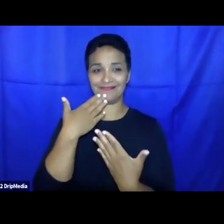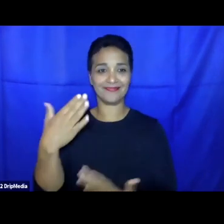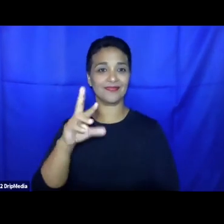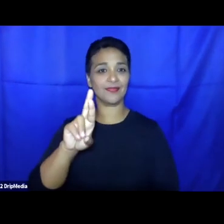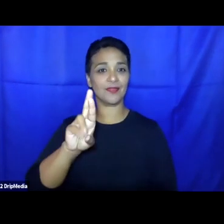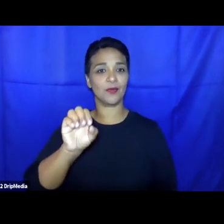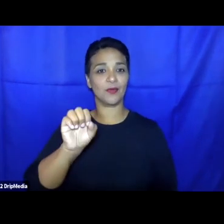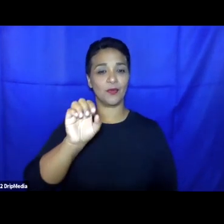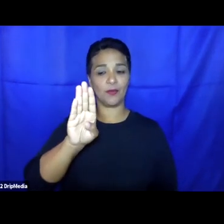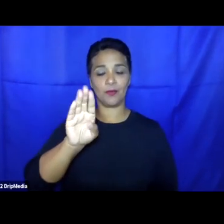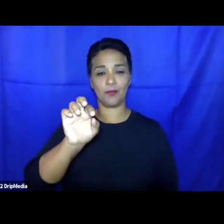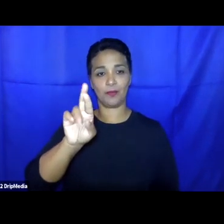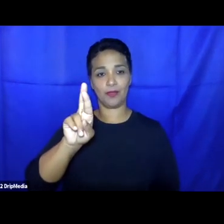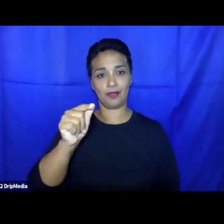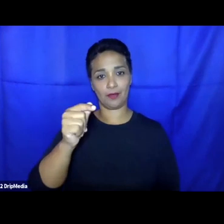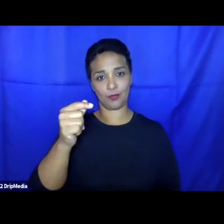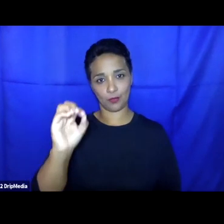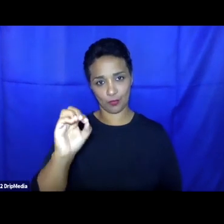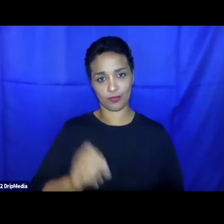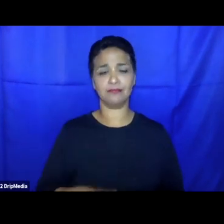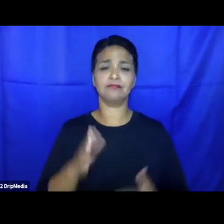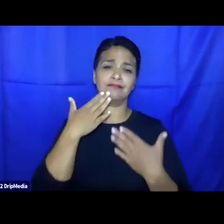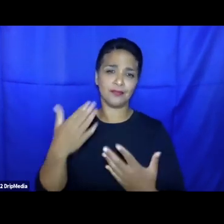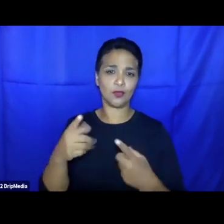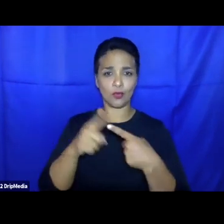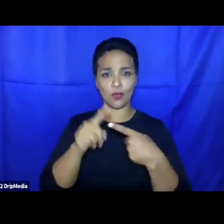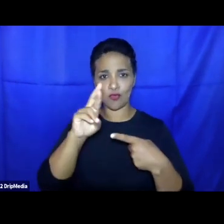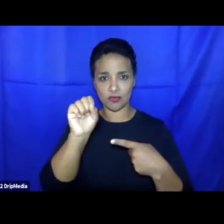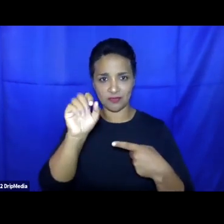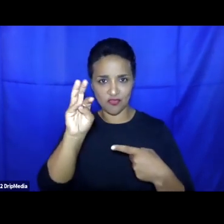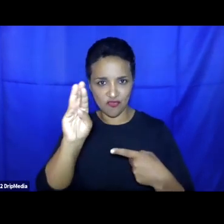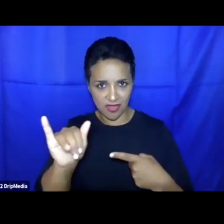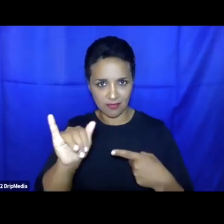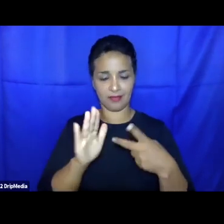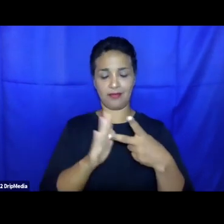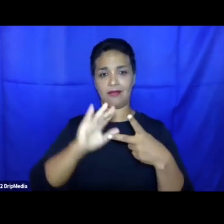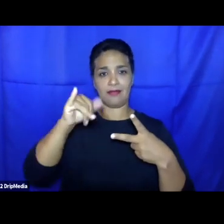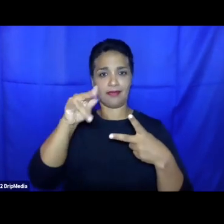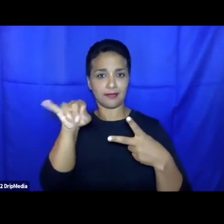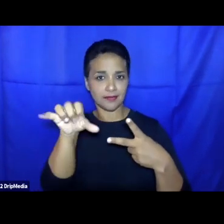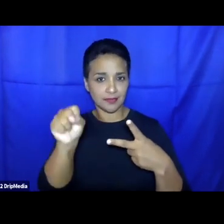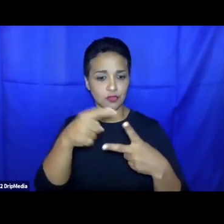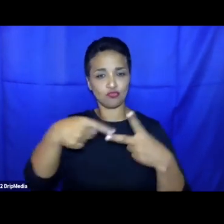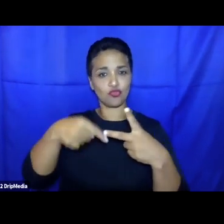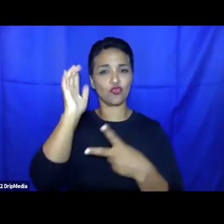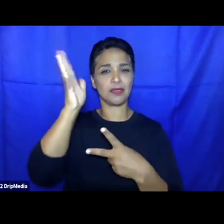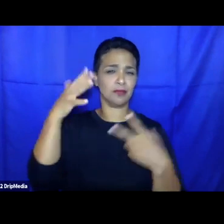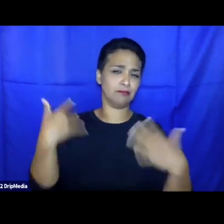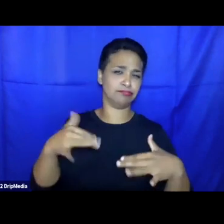thank you to you, Rosemary and Jens for wonderful informative introductions and presentations from which I've already learned a lot.